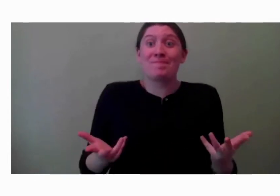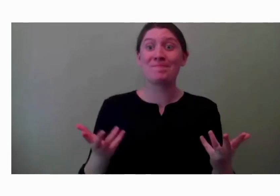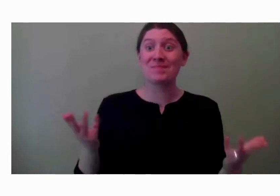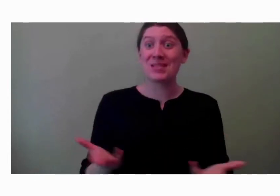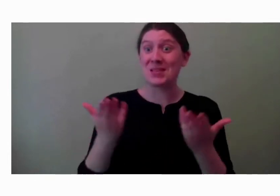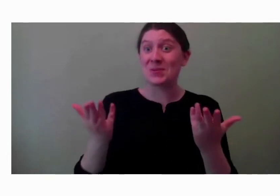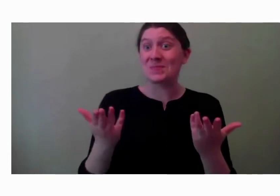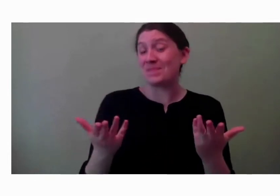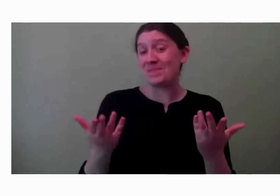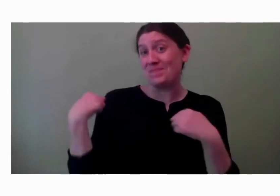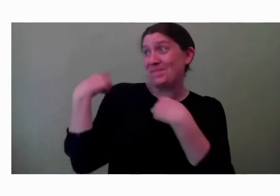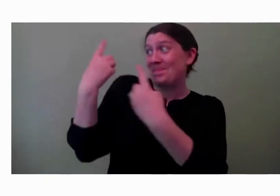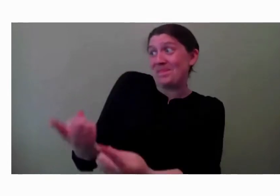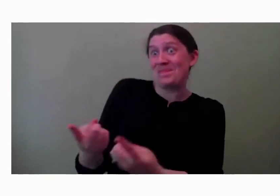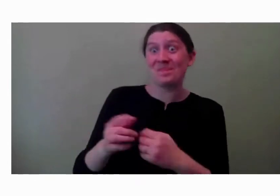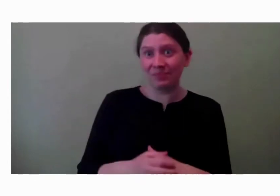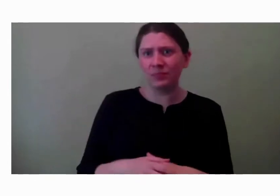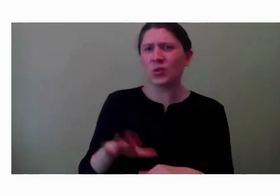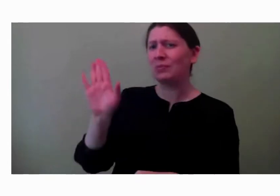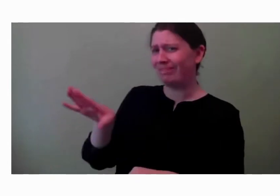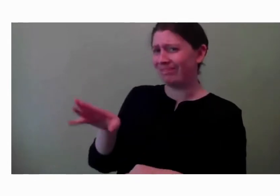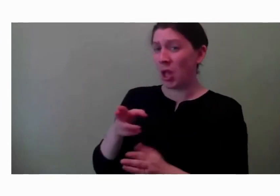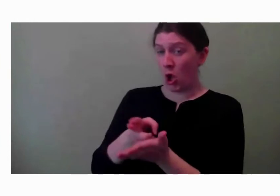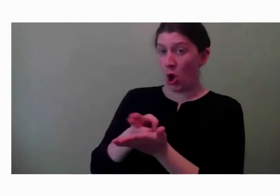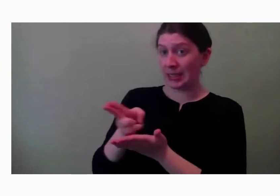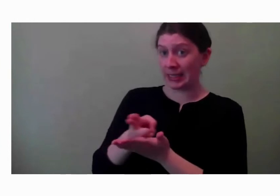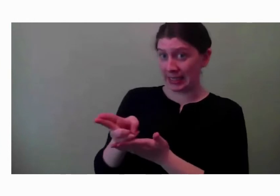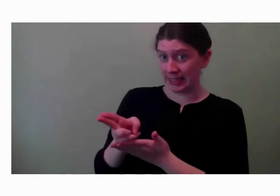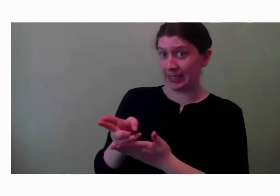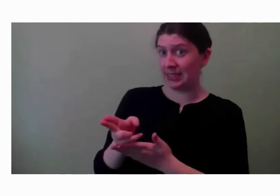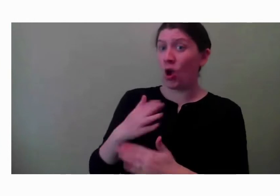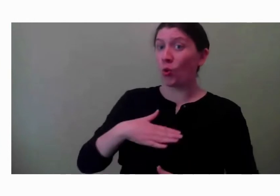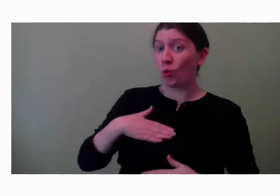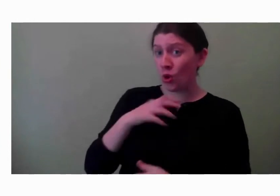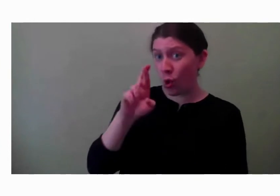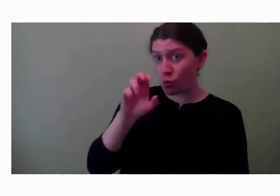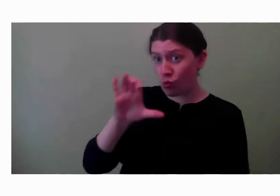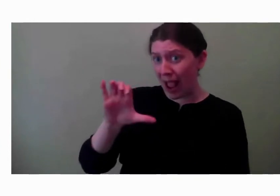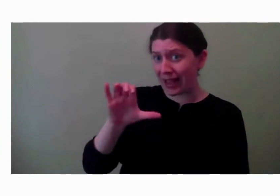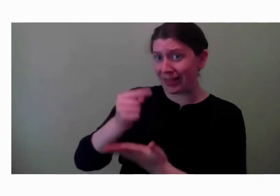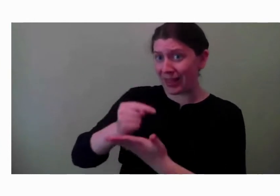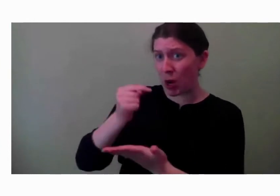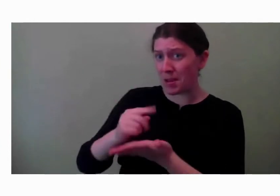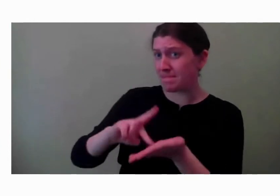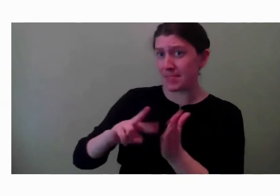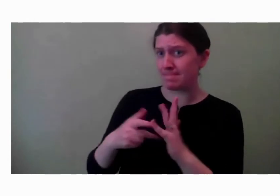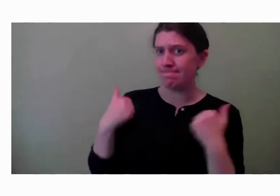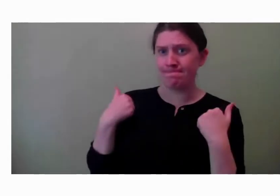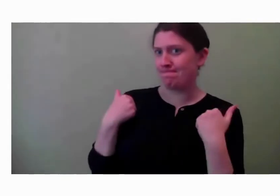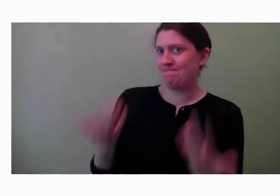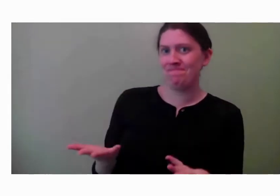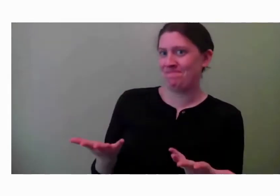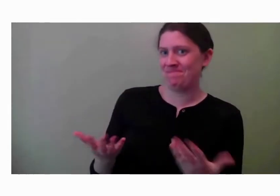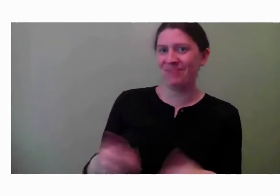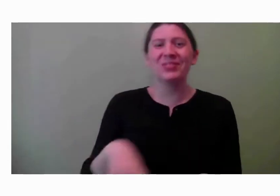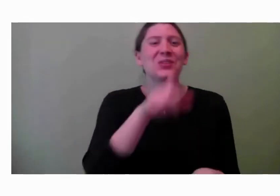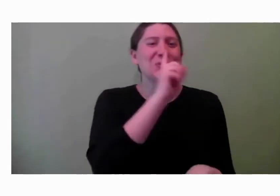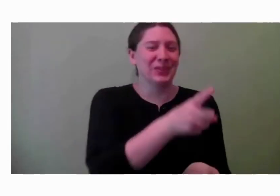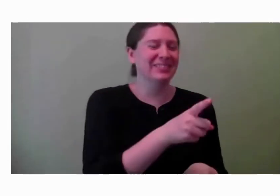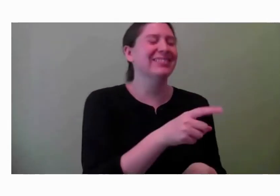I'll be honest, Jen, I don't know what recreation therapy is. Can you give me a brief explanation? Absolutely. So, I mean, I feel